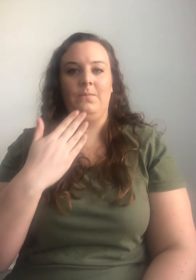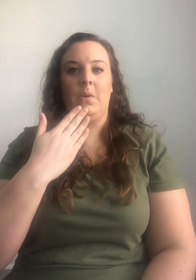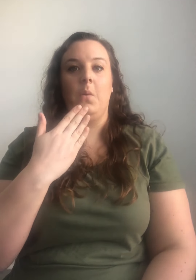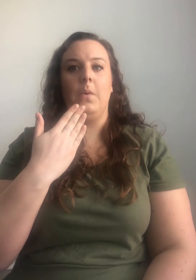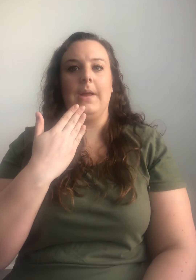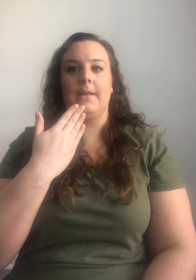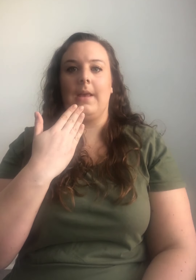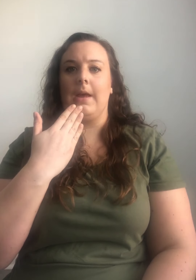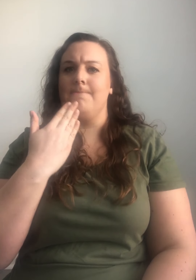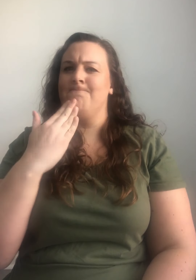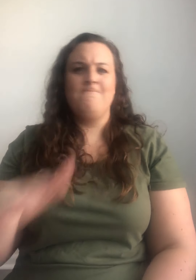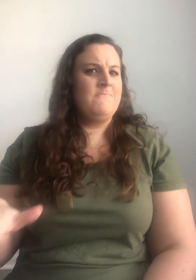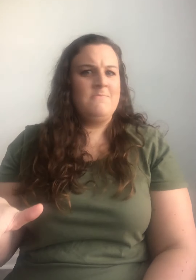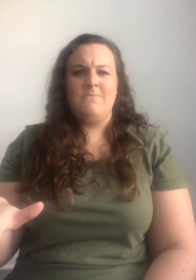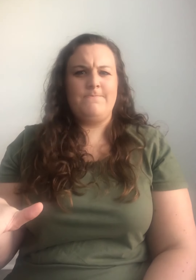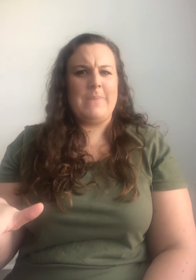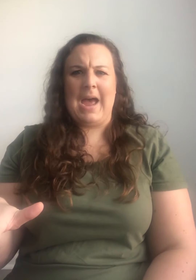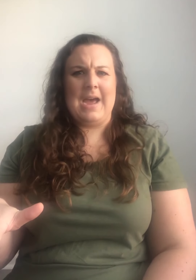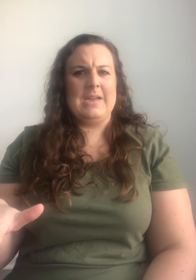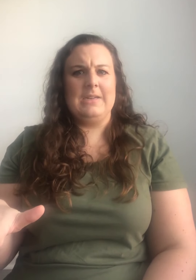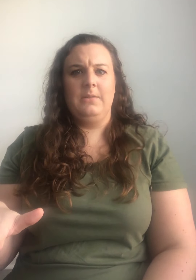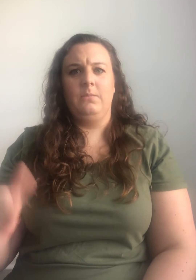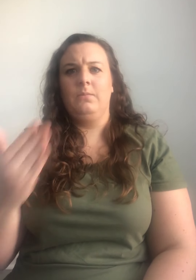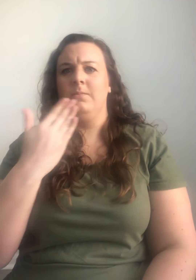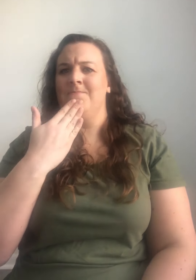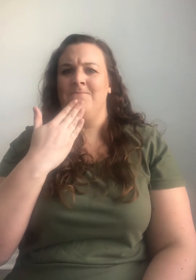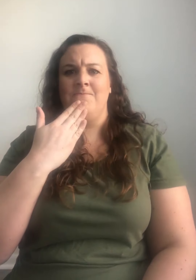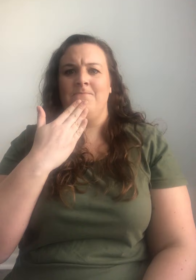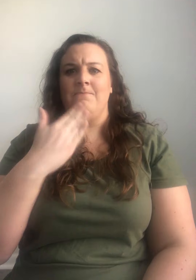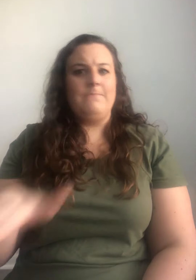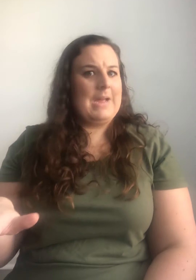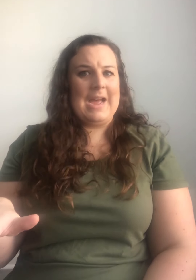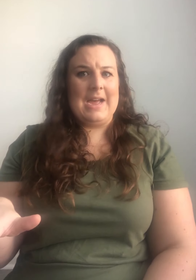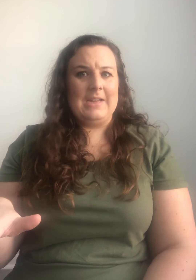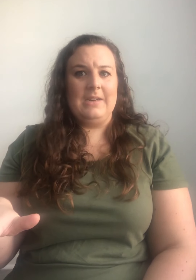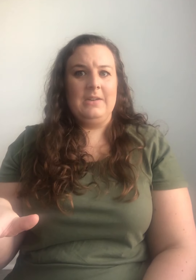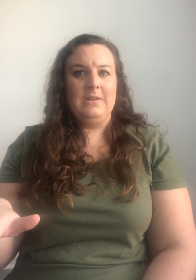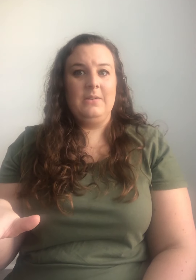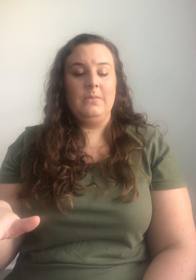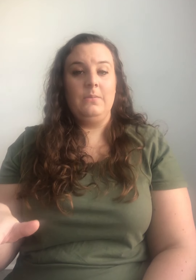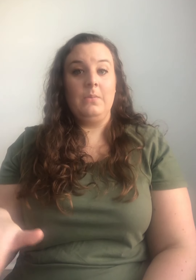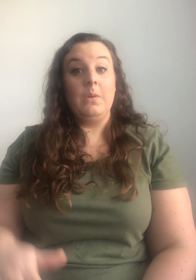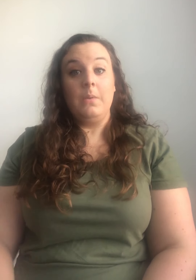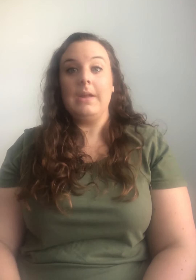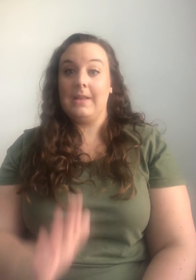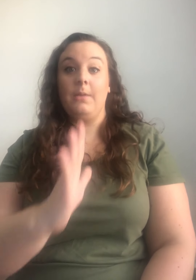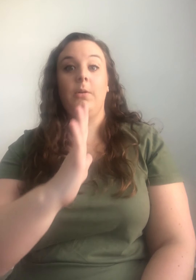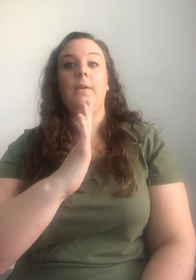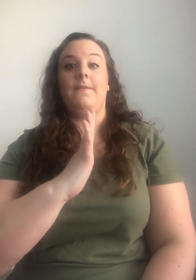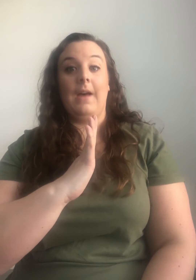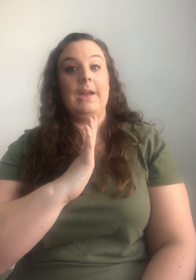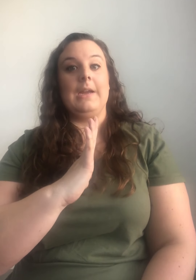We can say bad. Bad. We can say we're doing fine.